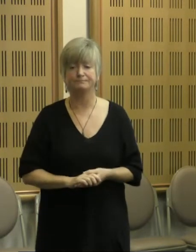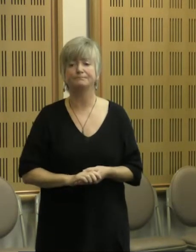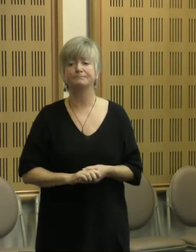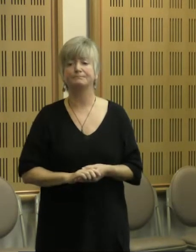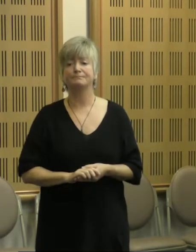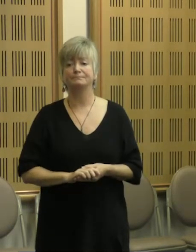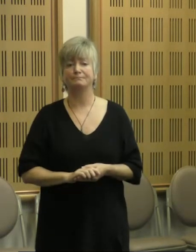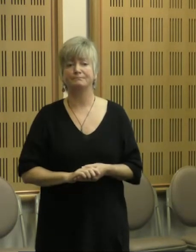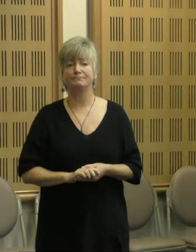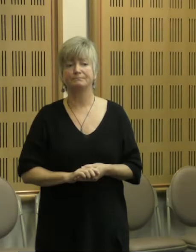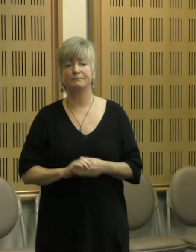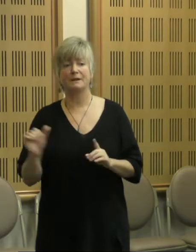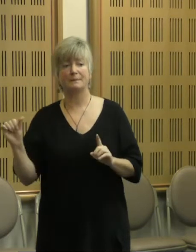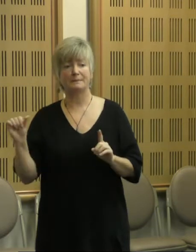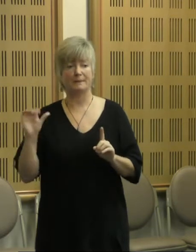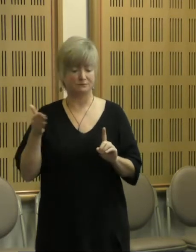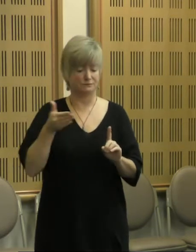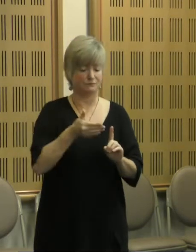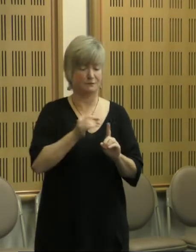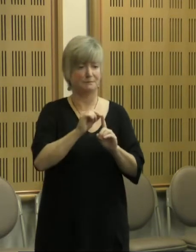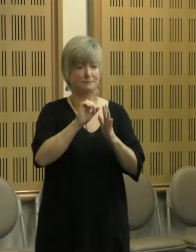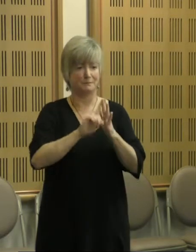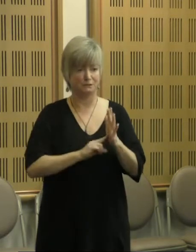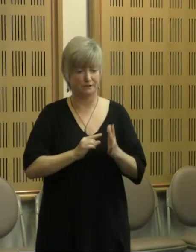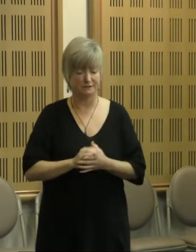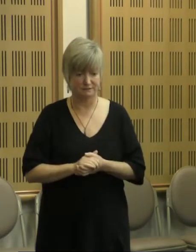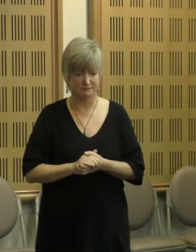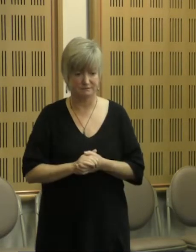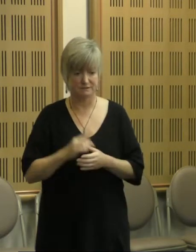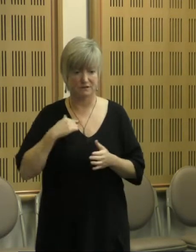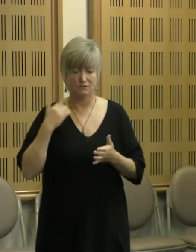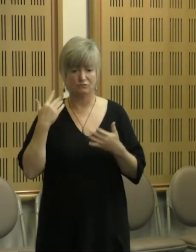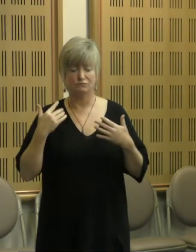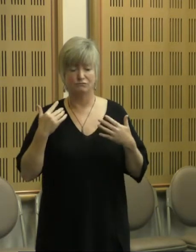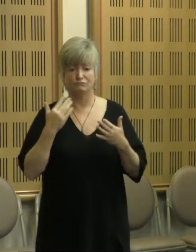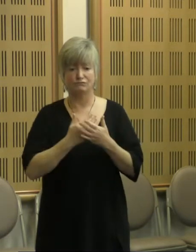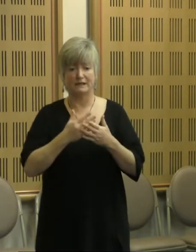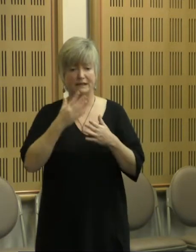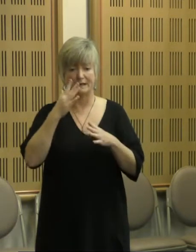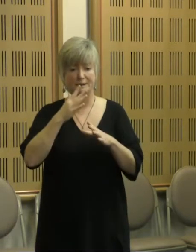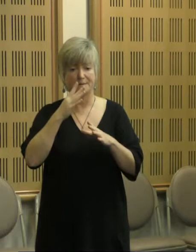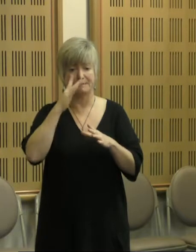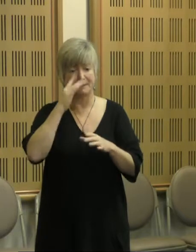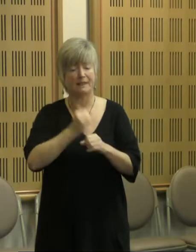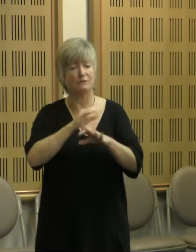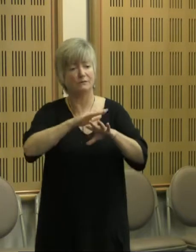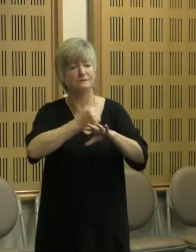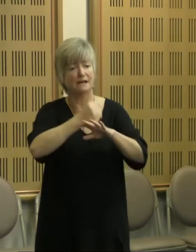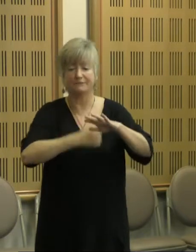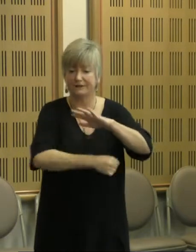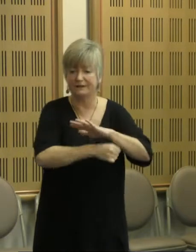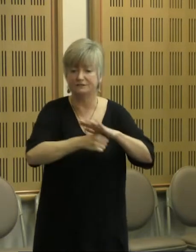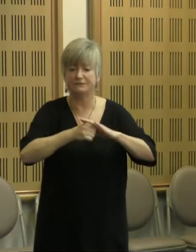So, back to our project. I really believe that we've laid the foundations for an enduring partnership.